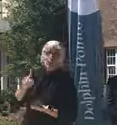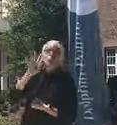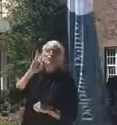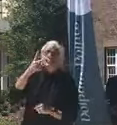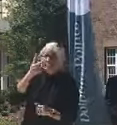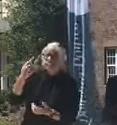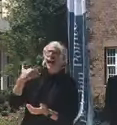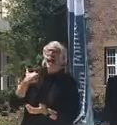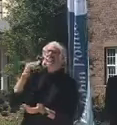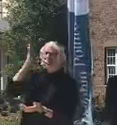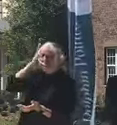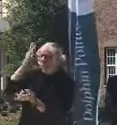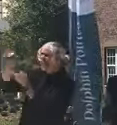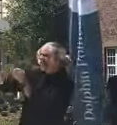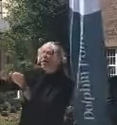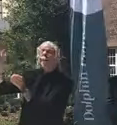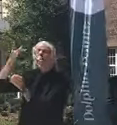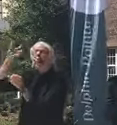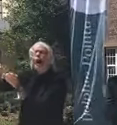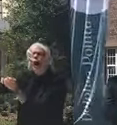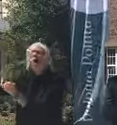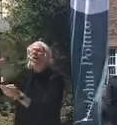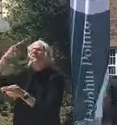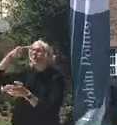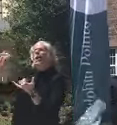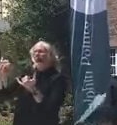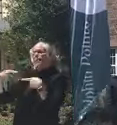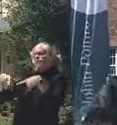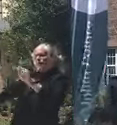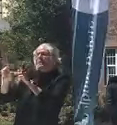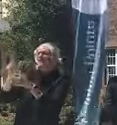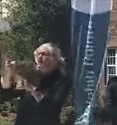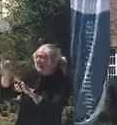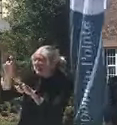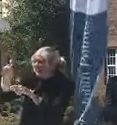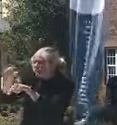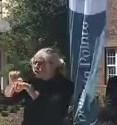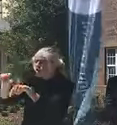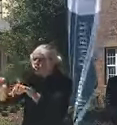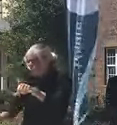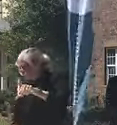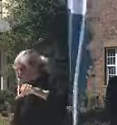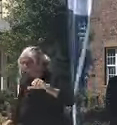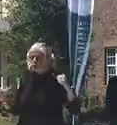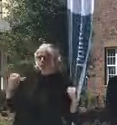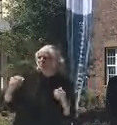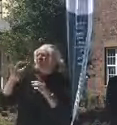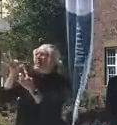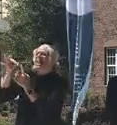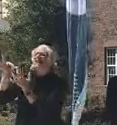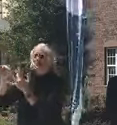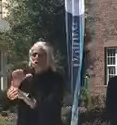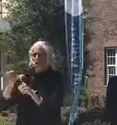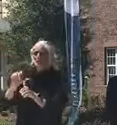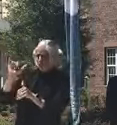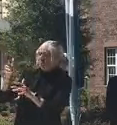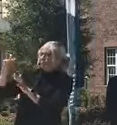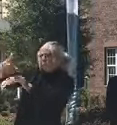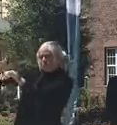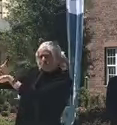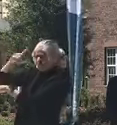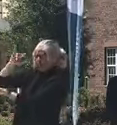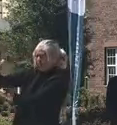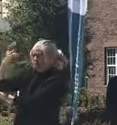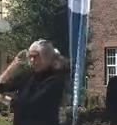surgeries are back online. But the bottom line is, you know, all the hospitals have had capacity throughout this whole time period.